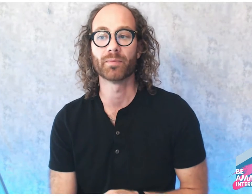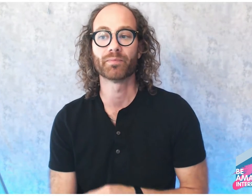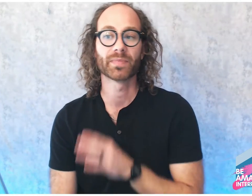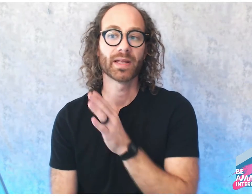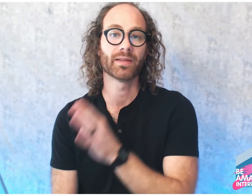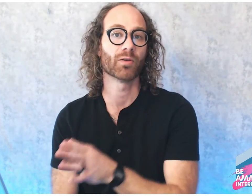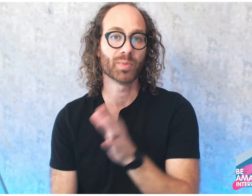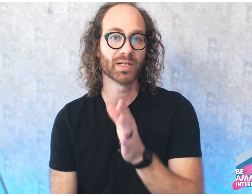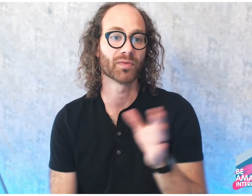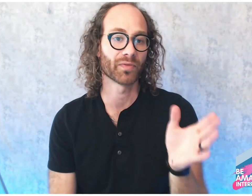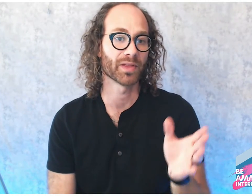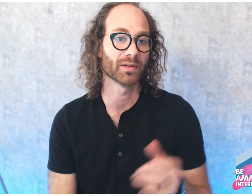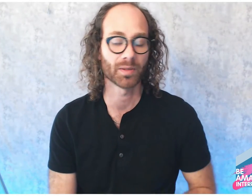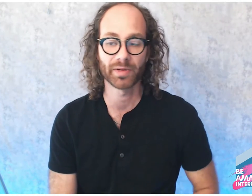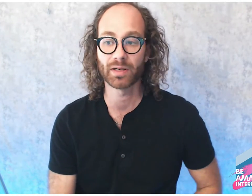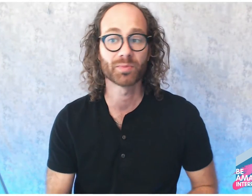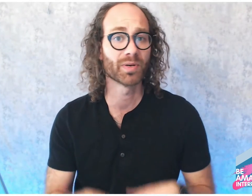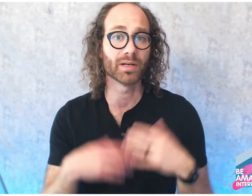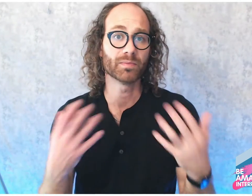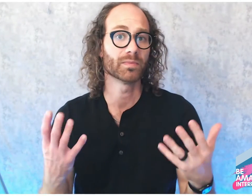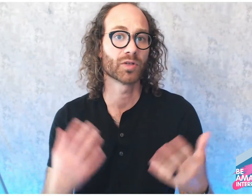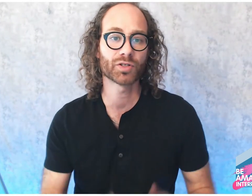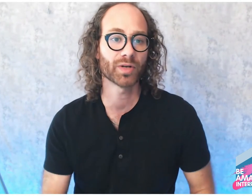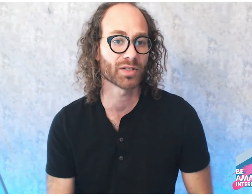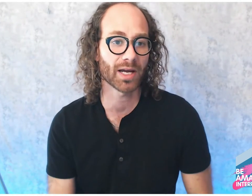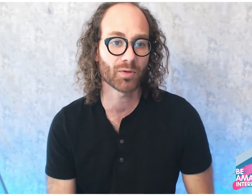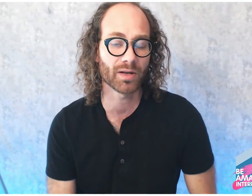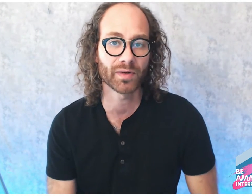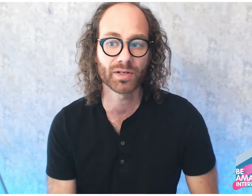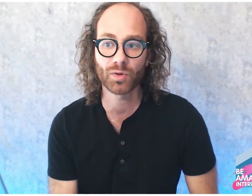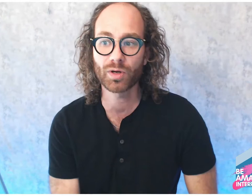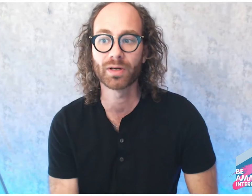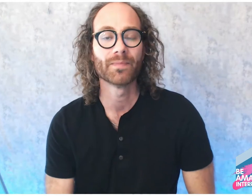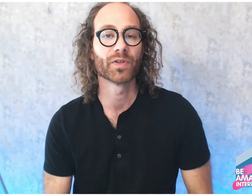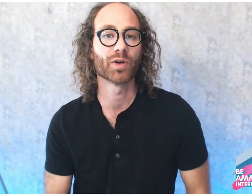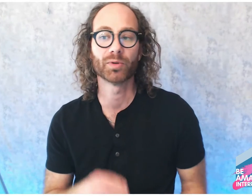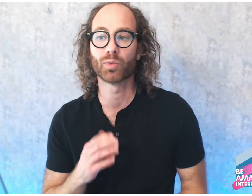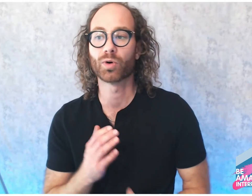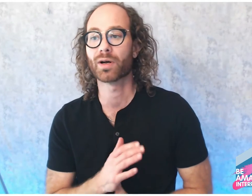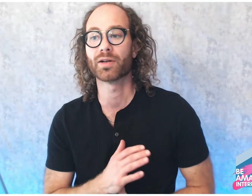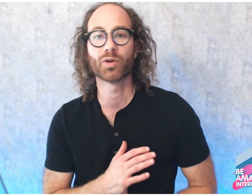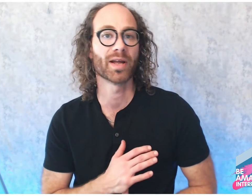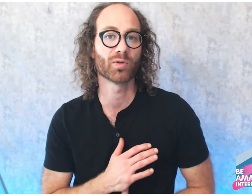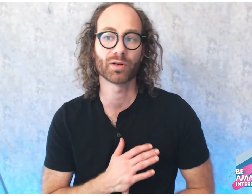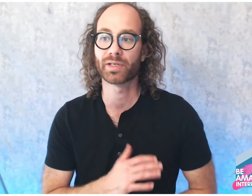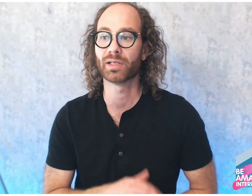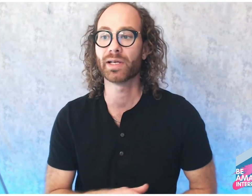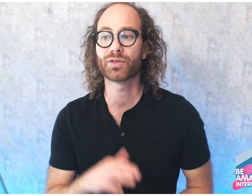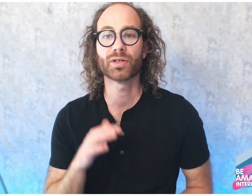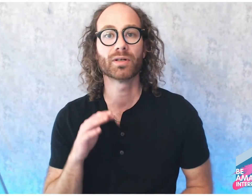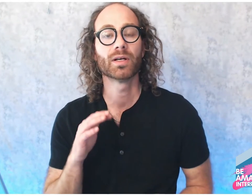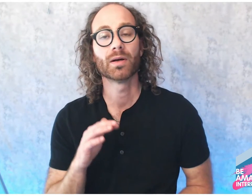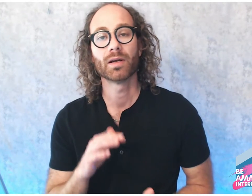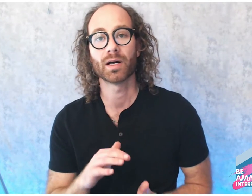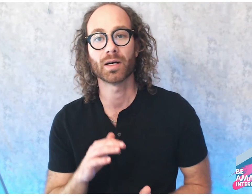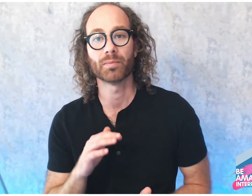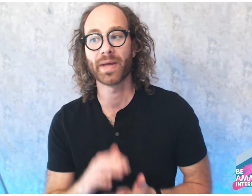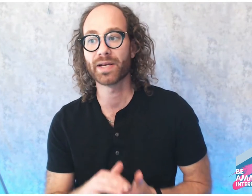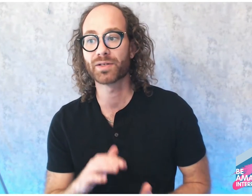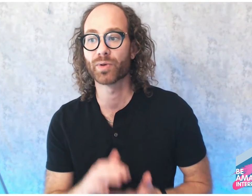That would be different than something else, but just straight shadowing of any sort, you're able to work on your manual articulation, pace, rhythm,